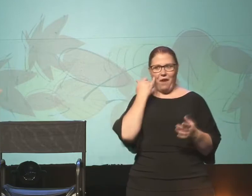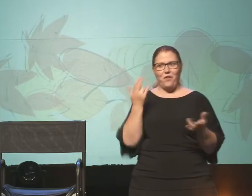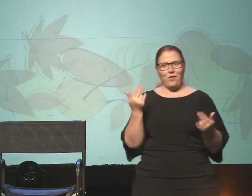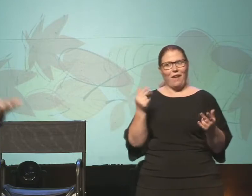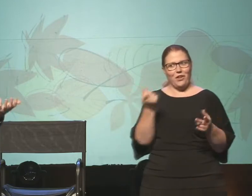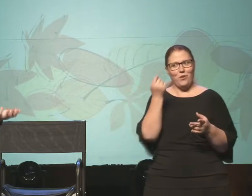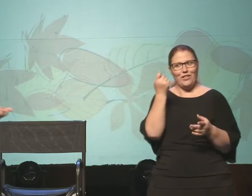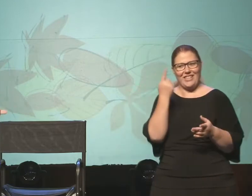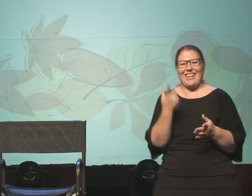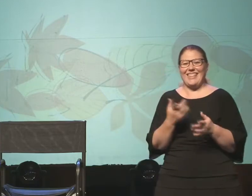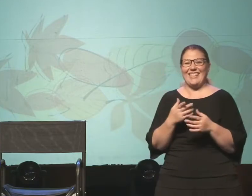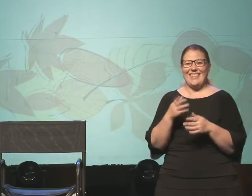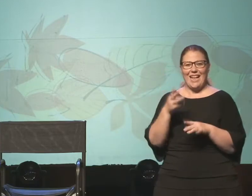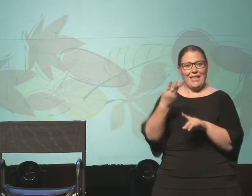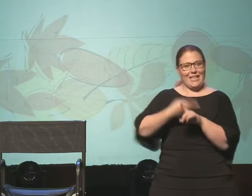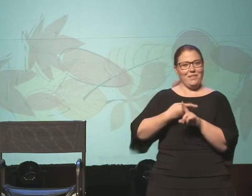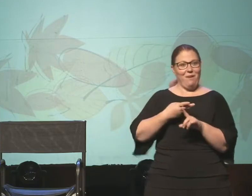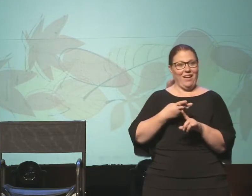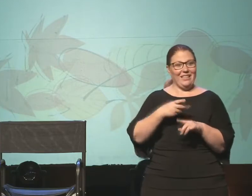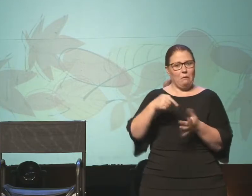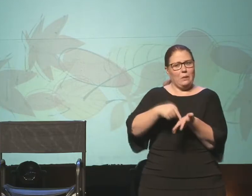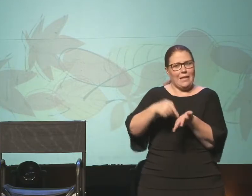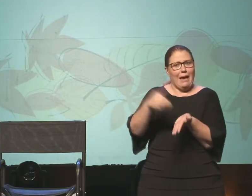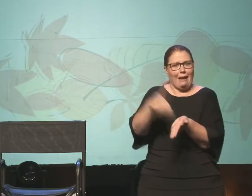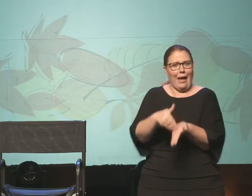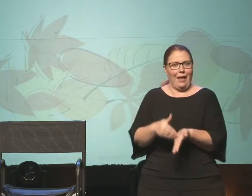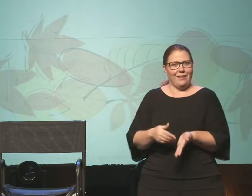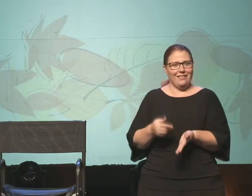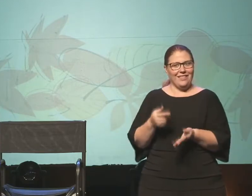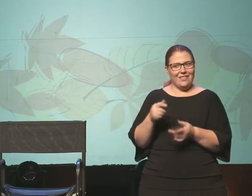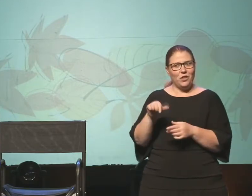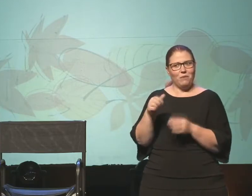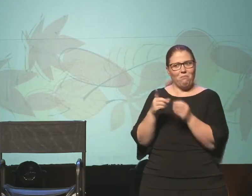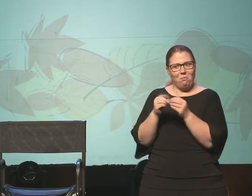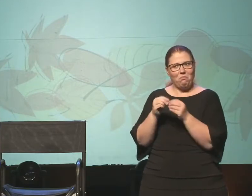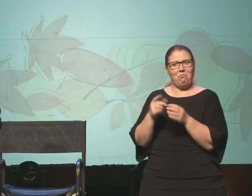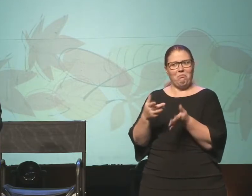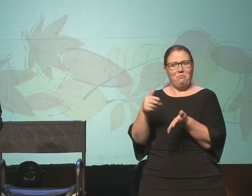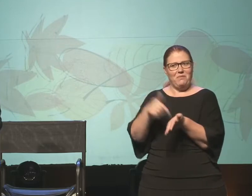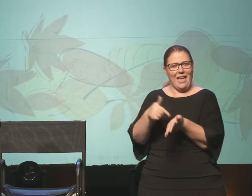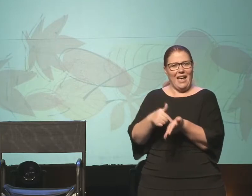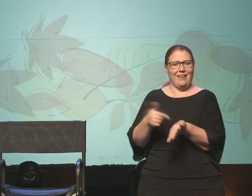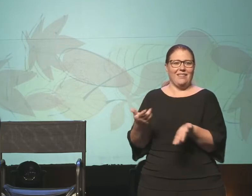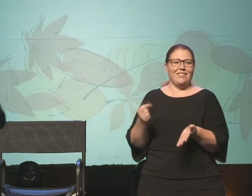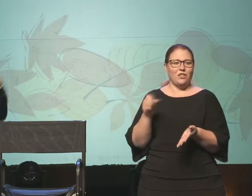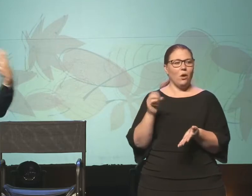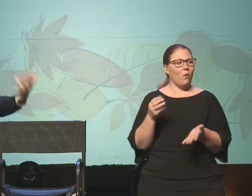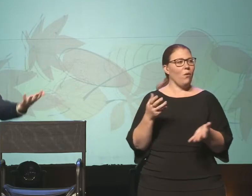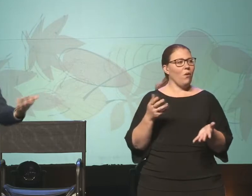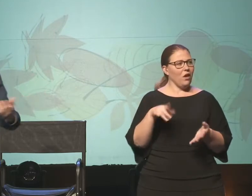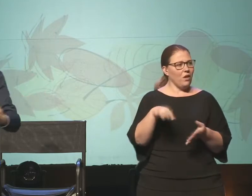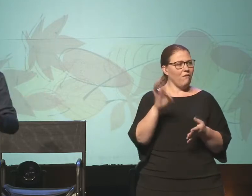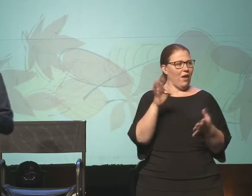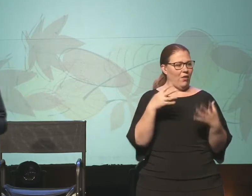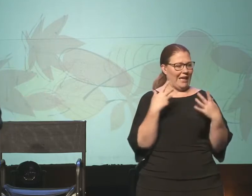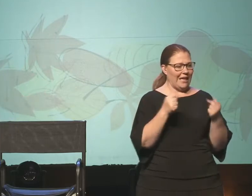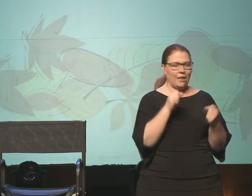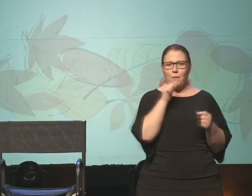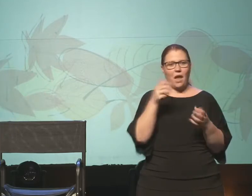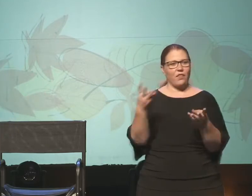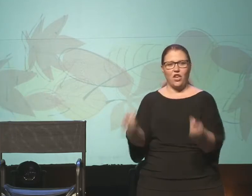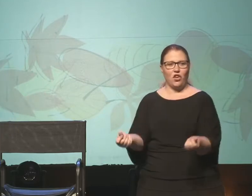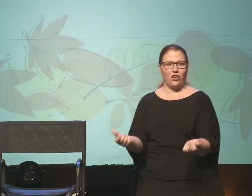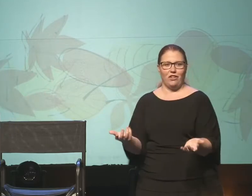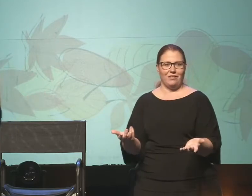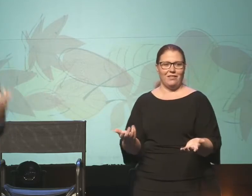you kind of get it. In six months, you're right back where you were. Like there's another little debt. There's another big debt somewhere. So what happens? You found the healing, but not the cure,